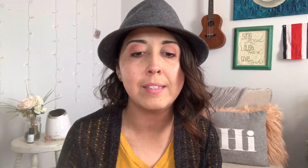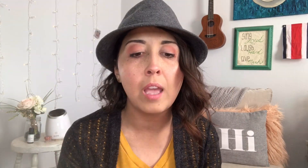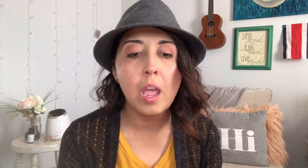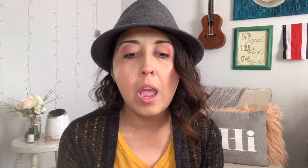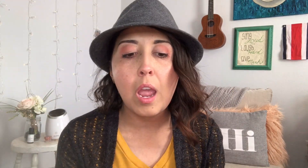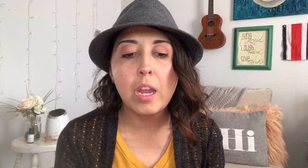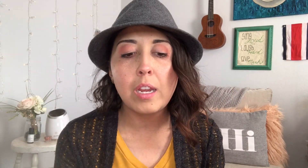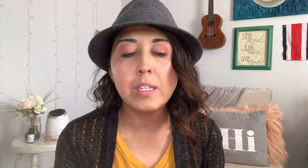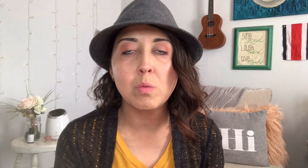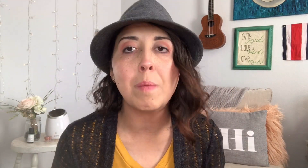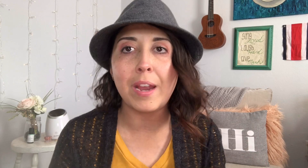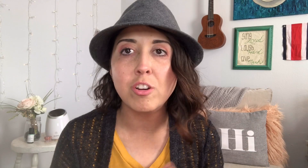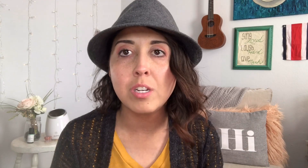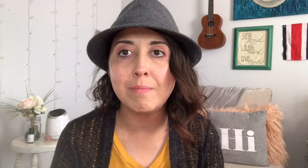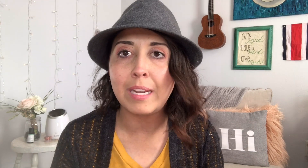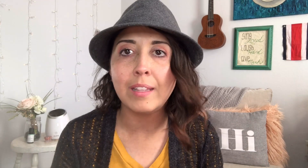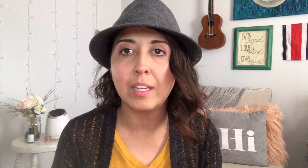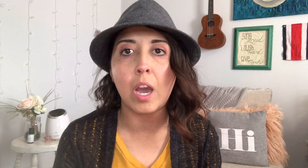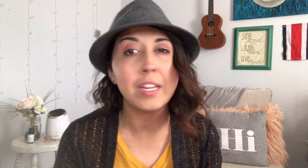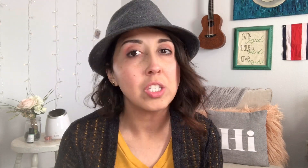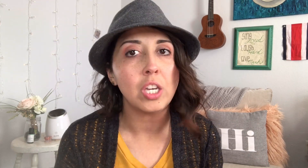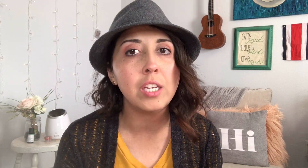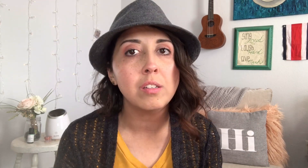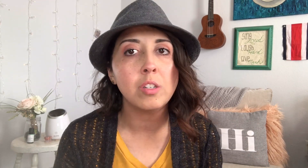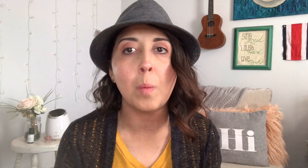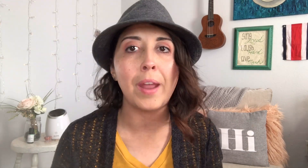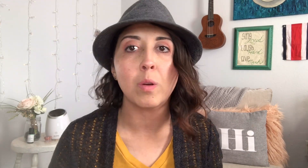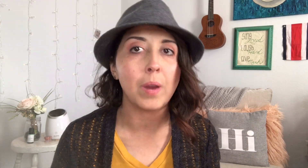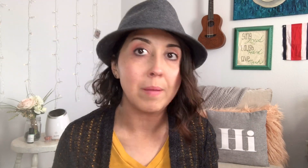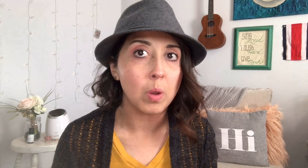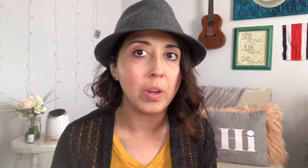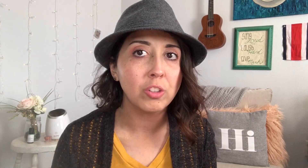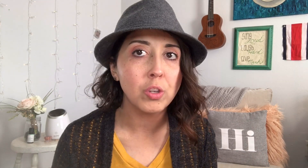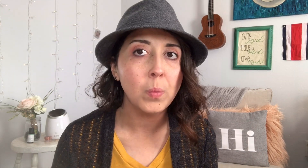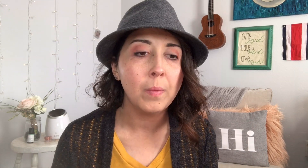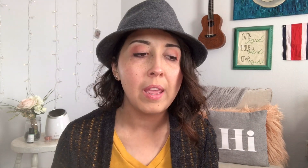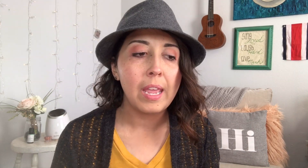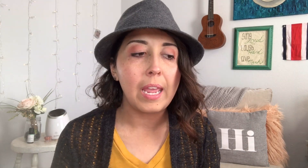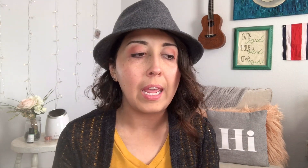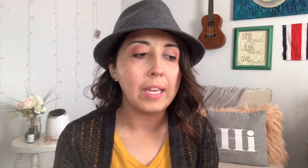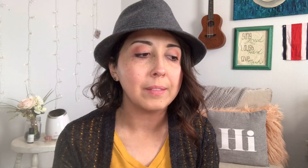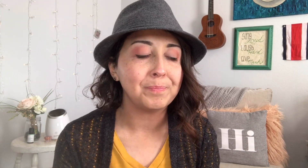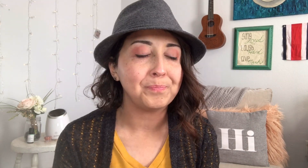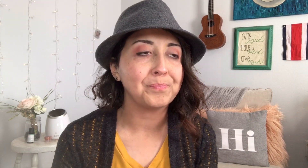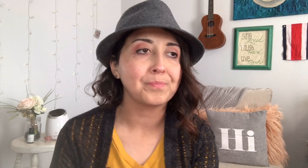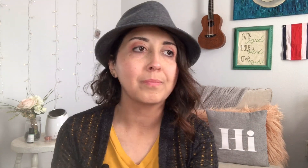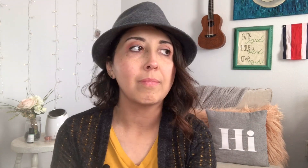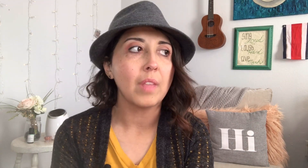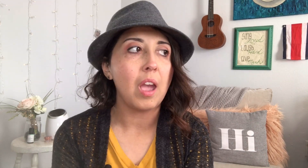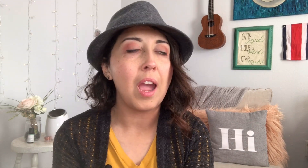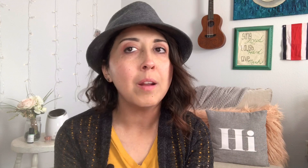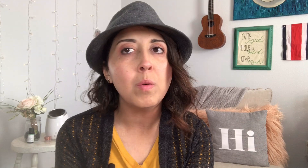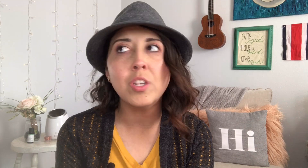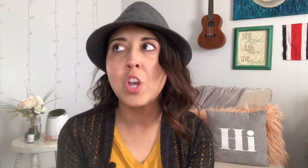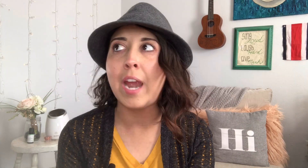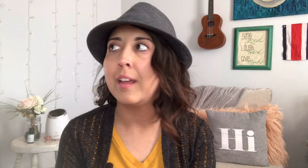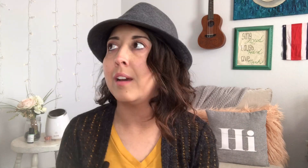it's a reminder to me that God is good no matter what I'm going through and I don't want to try to